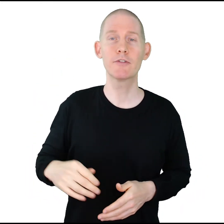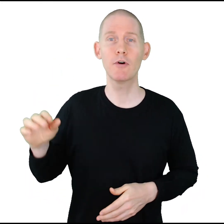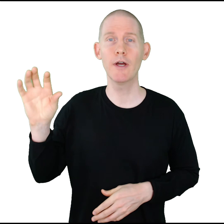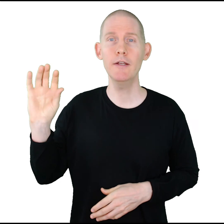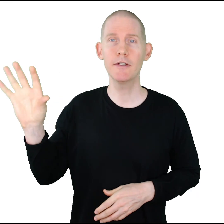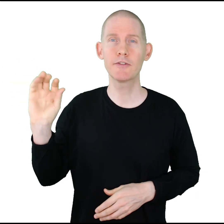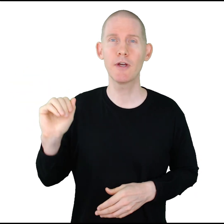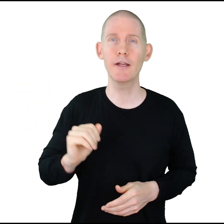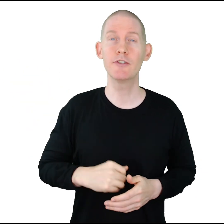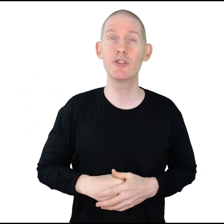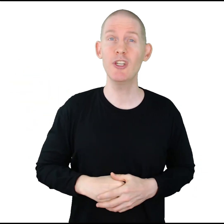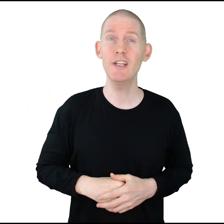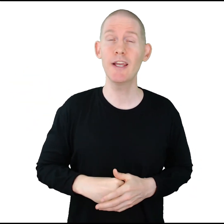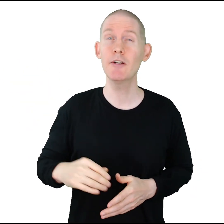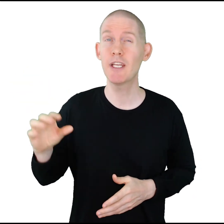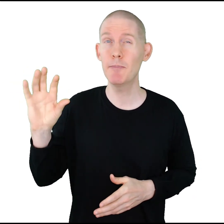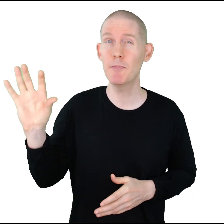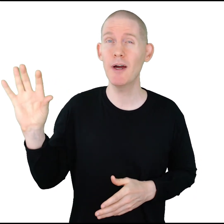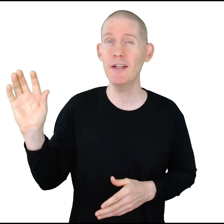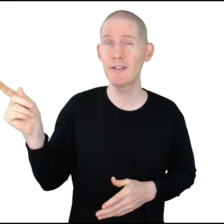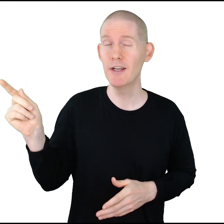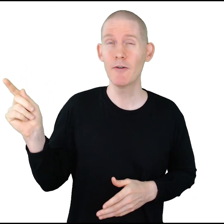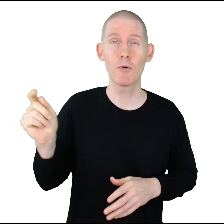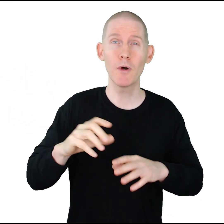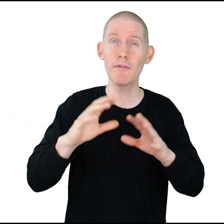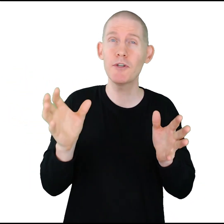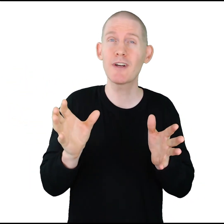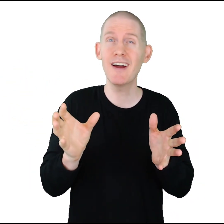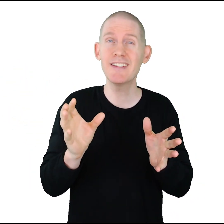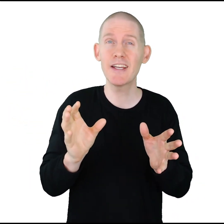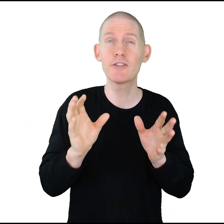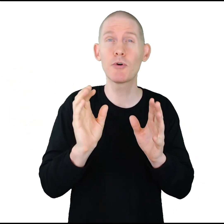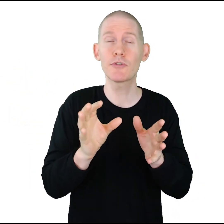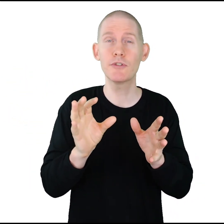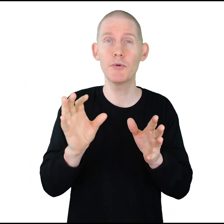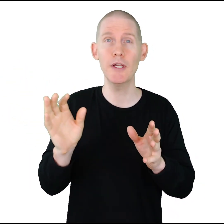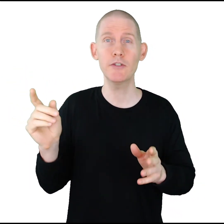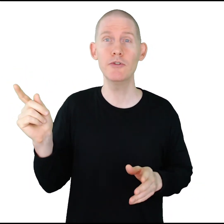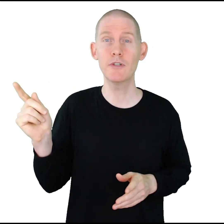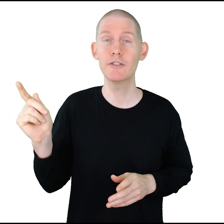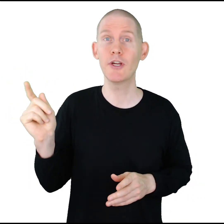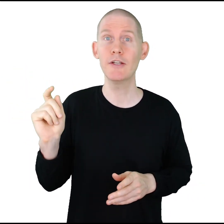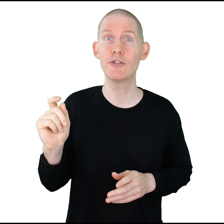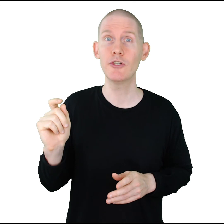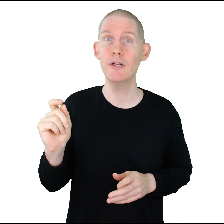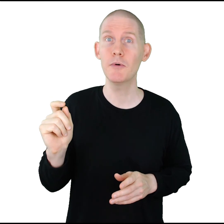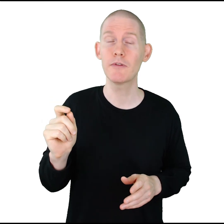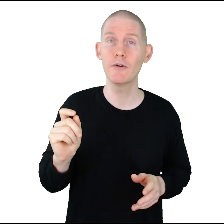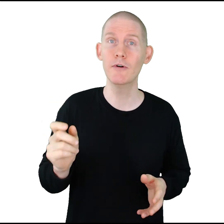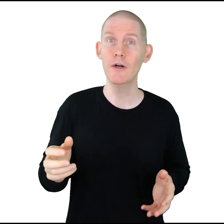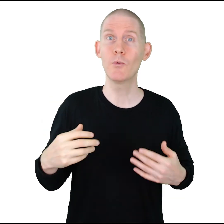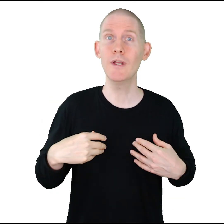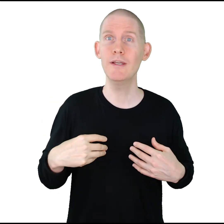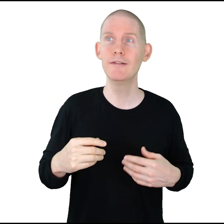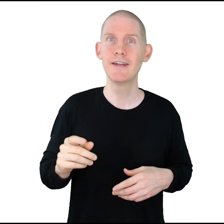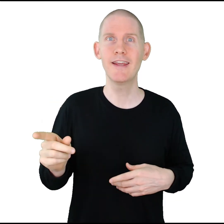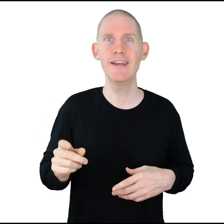let's go ahead and sign she again. Keep in mind, for whatever your context, your situation, you can change she with, you know, we, he,